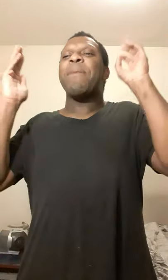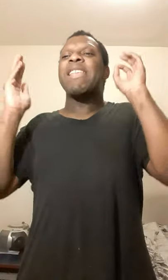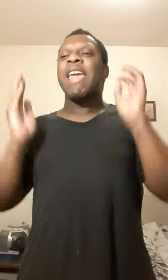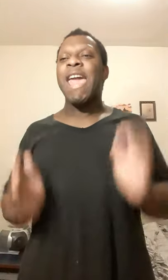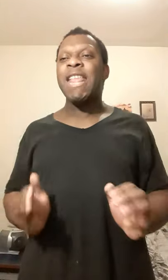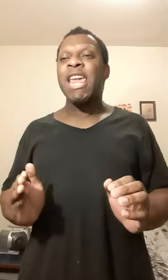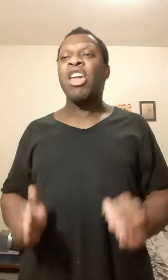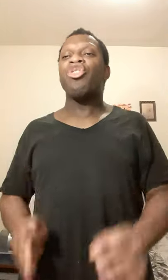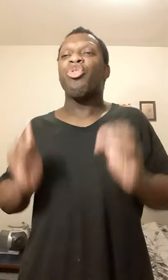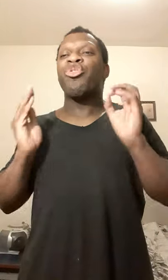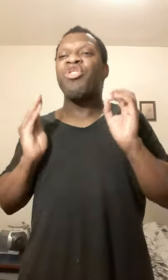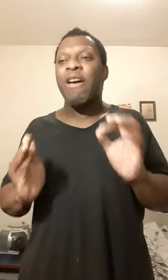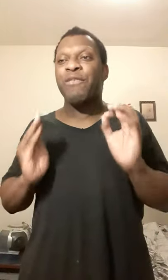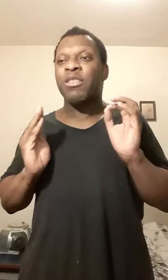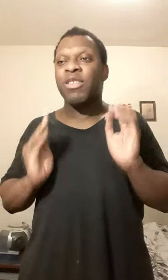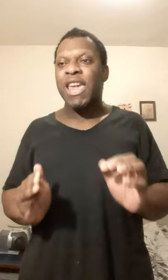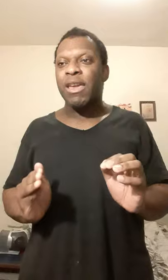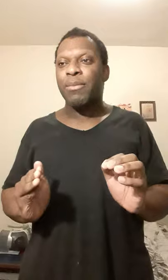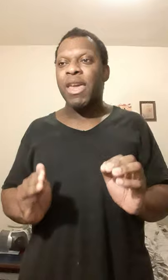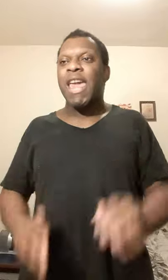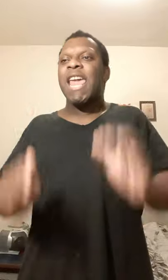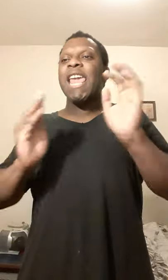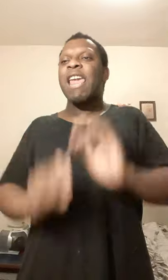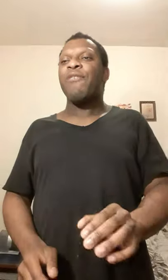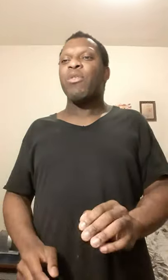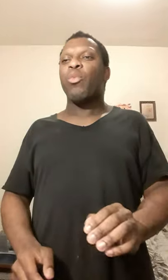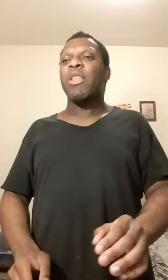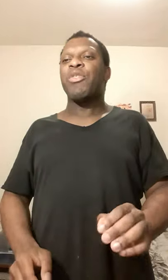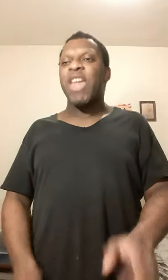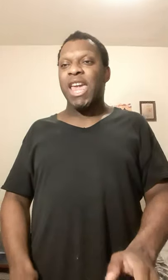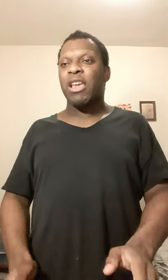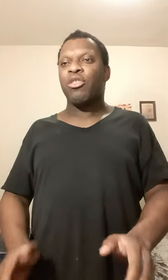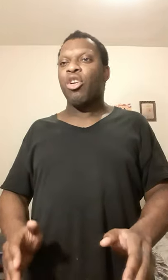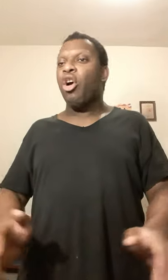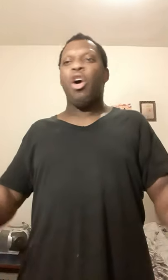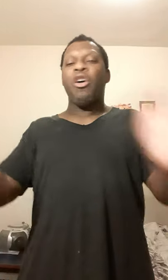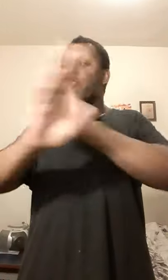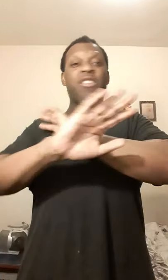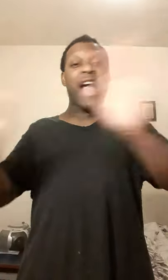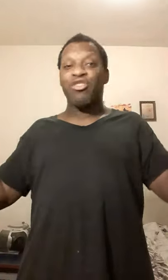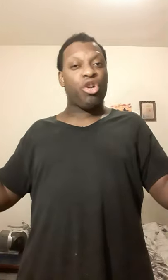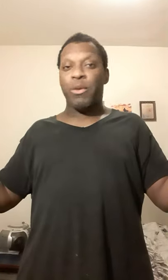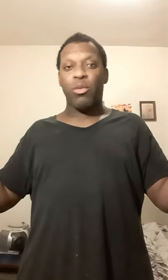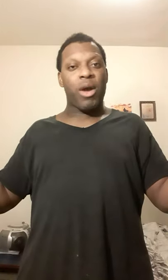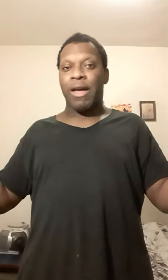maintaining your self-esteem even when things are not going well.